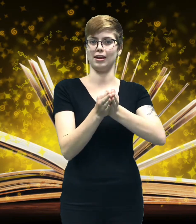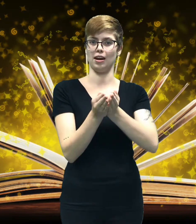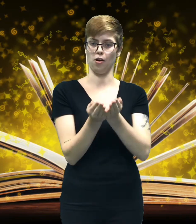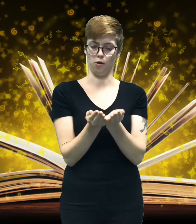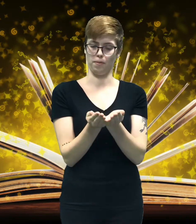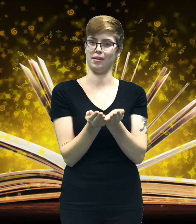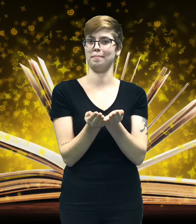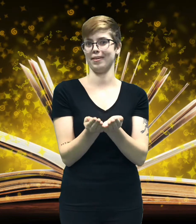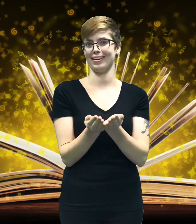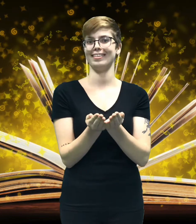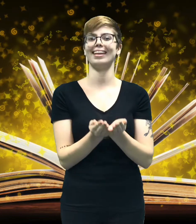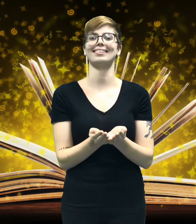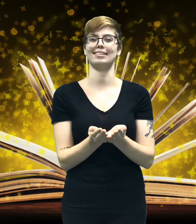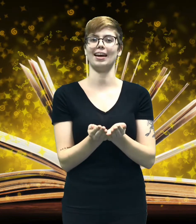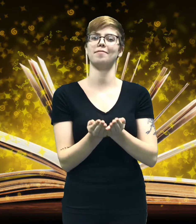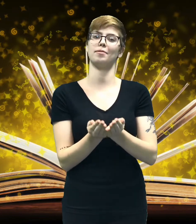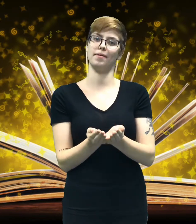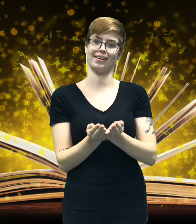and open your book. That's a sign for book.